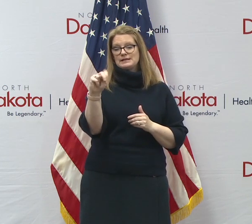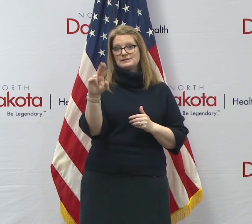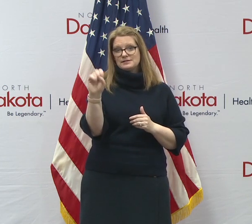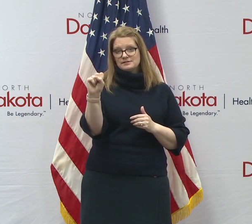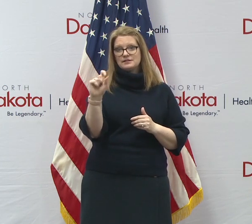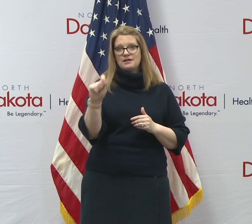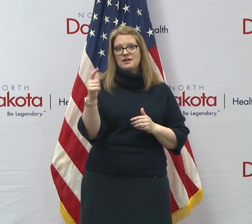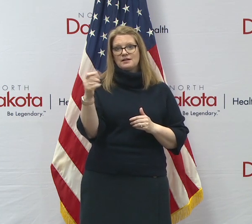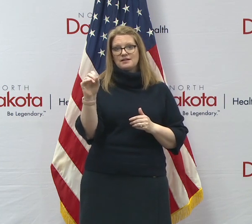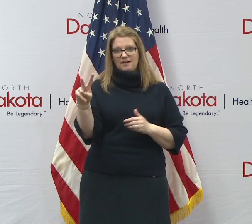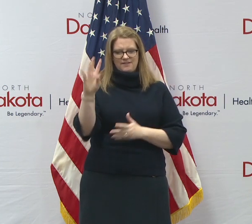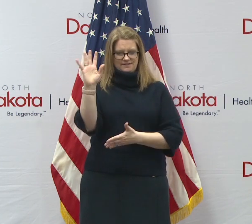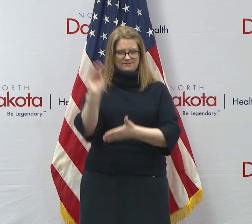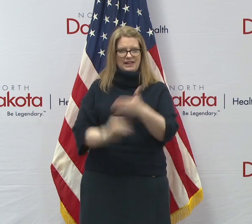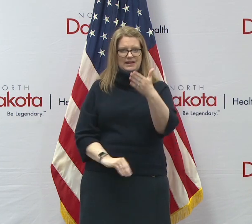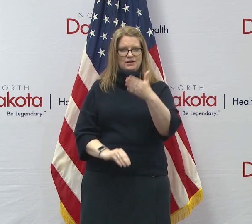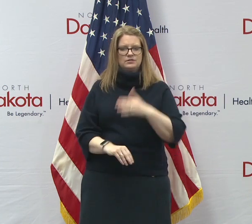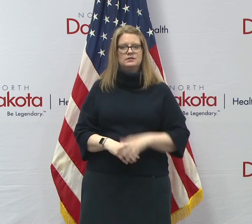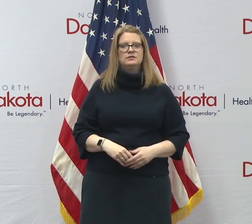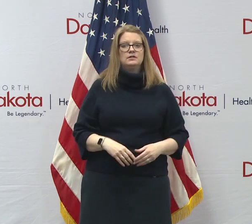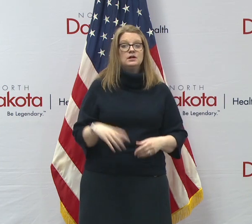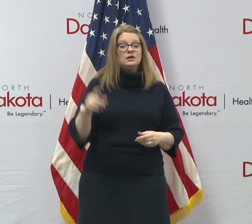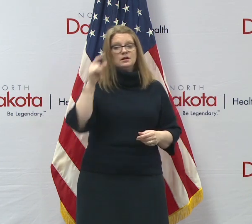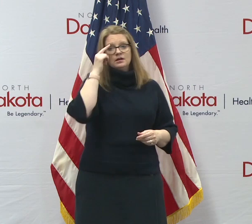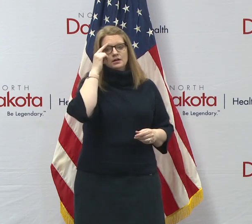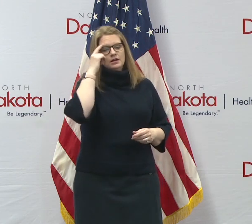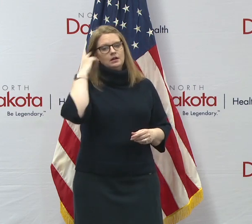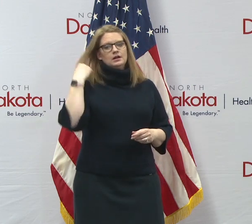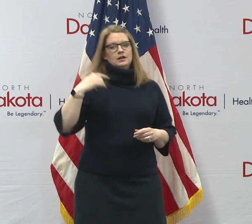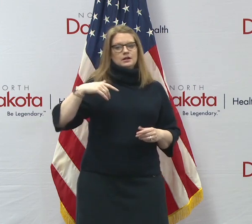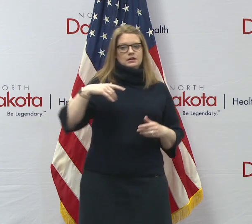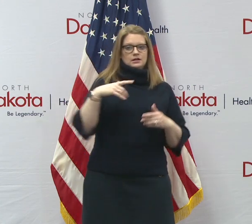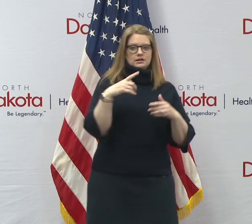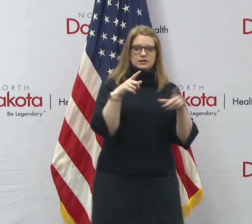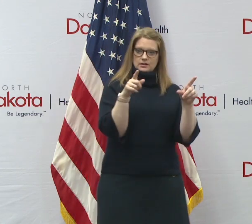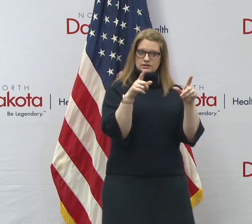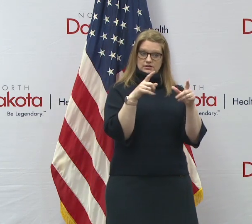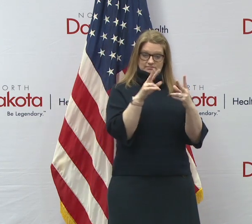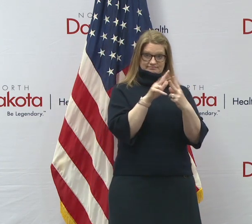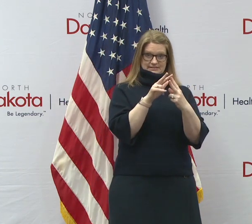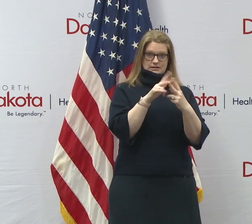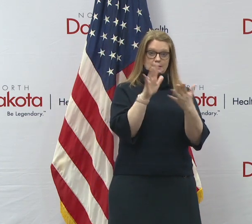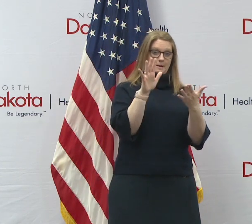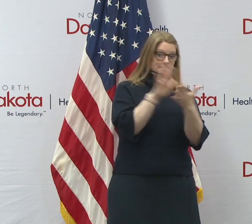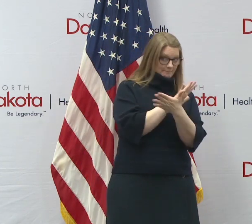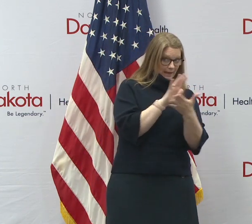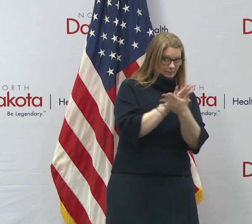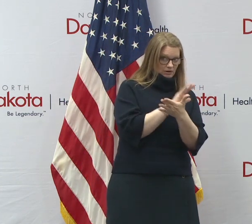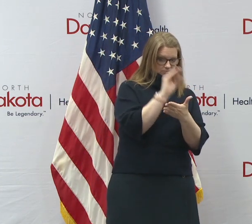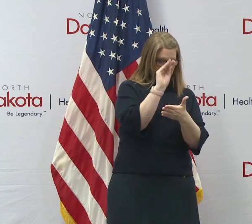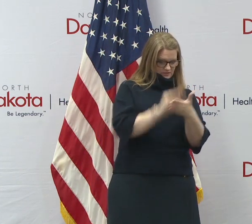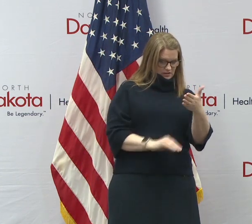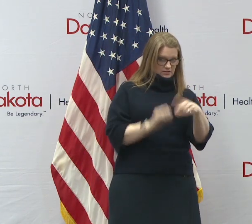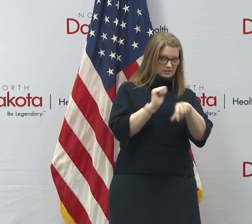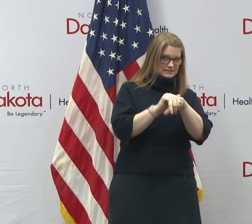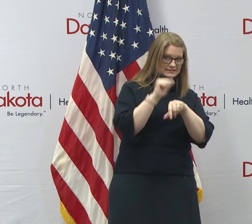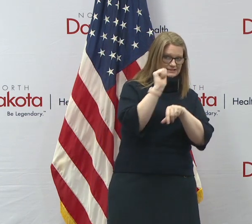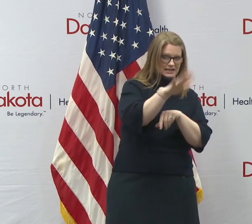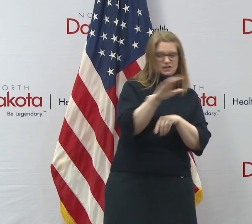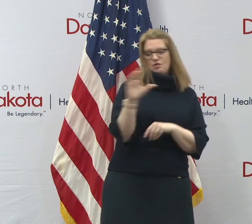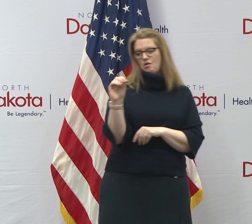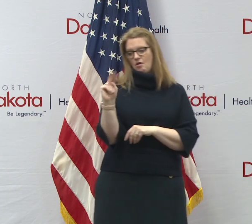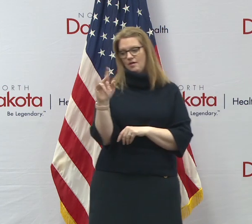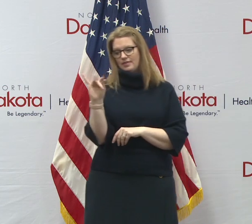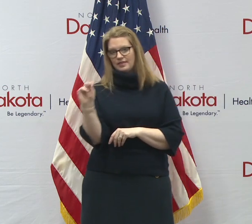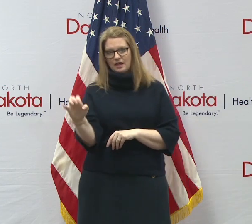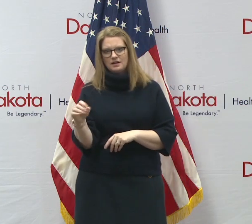Uh, if you have not yet received, because you can do this, uh, on paper, uh, you can do it online, but if you're saying, I didn't get